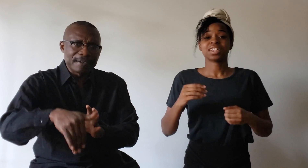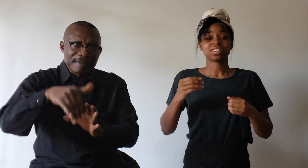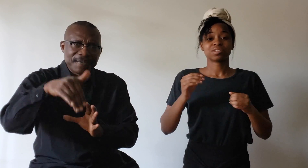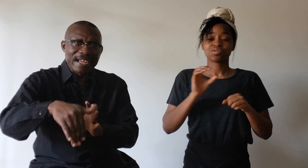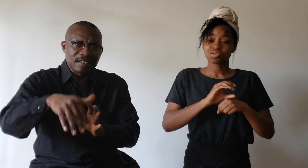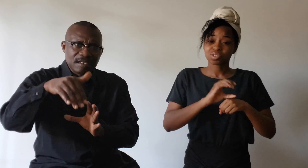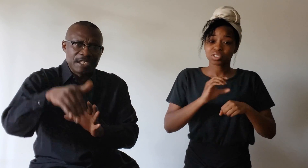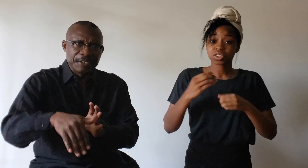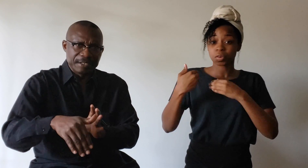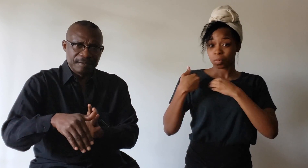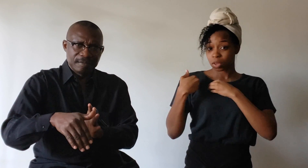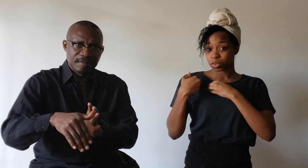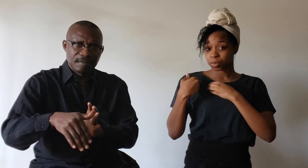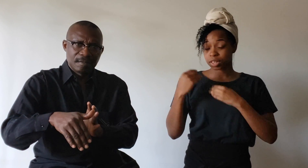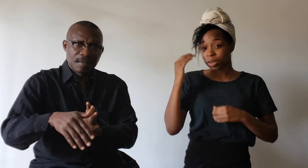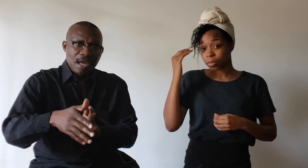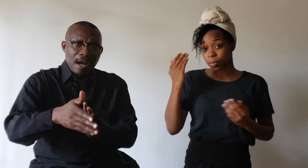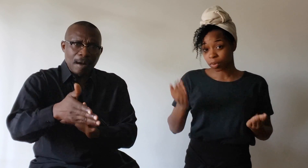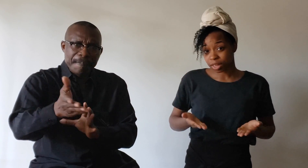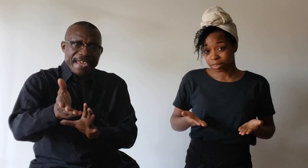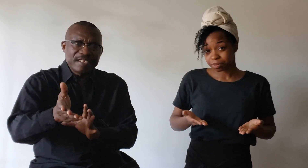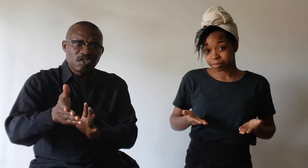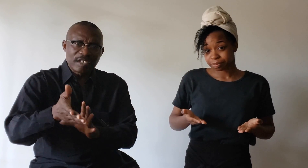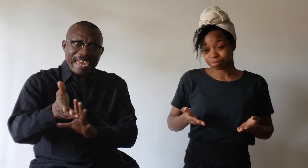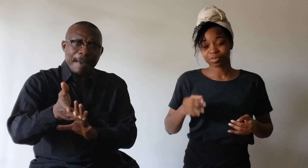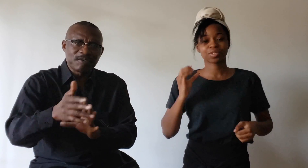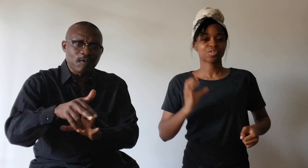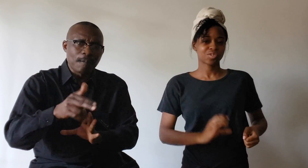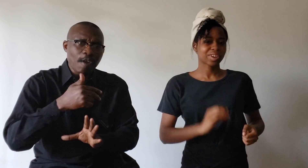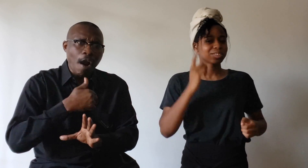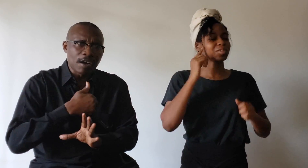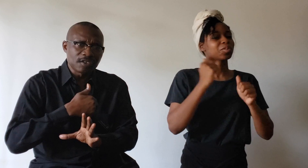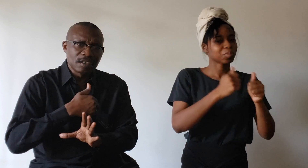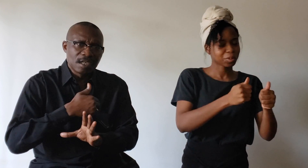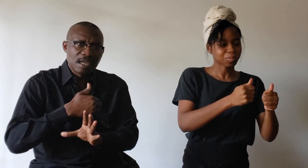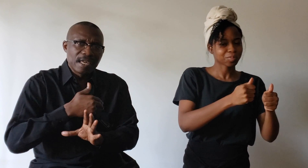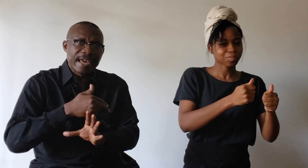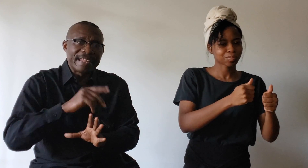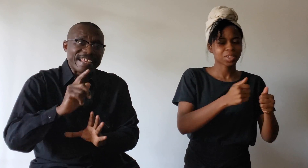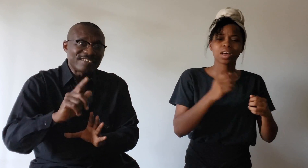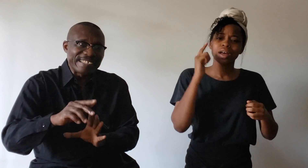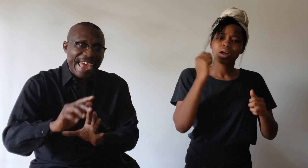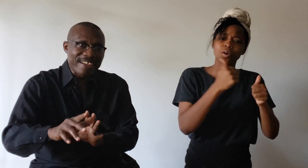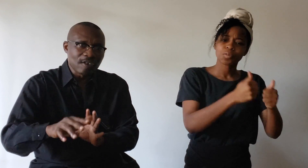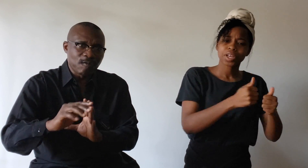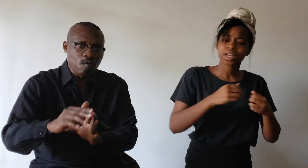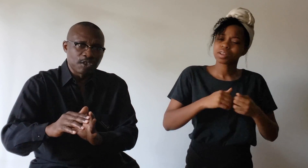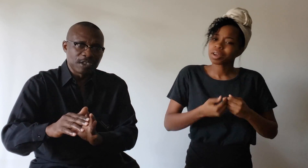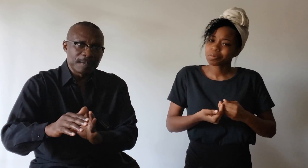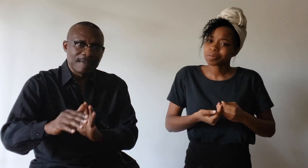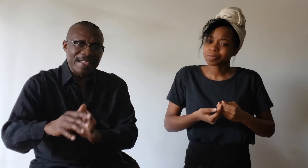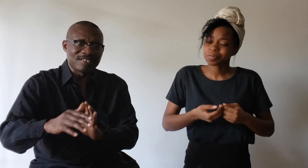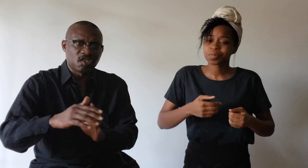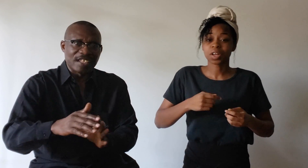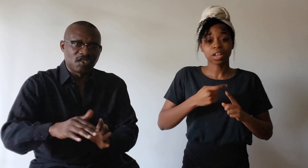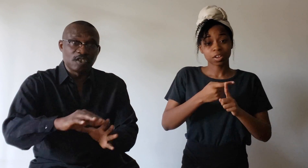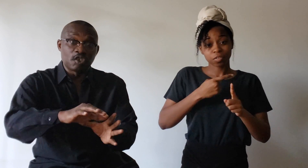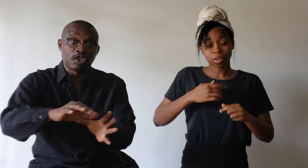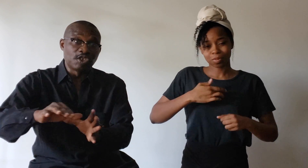than duty. Obedience is from the heart and is an act of worship that sets the church